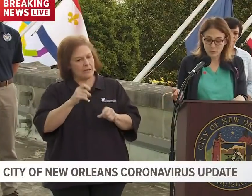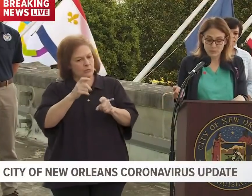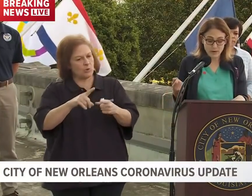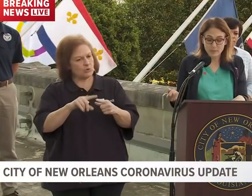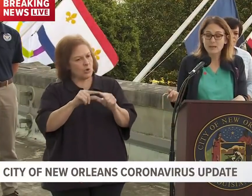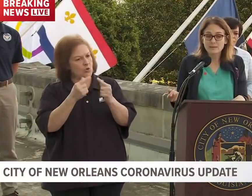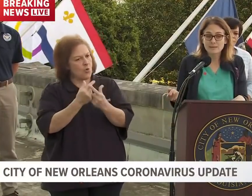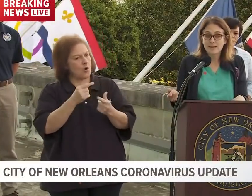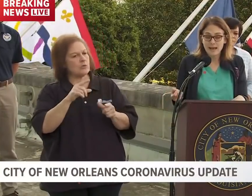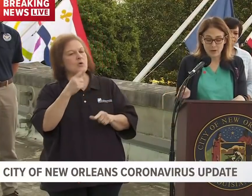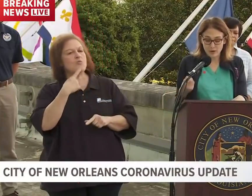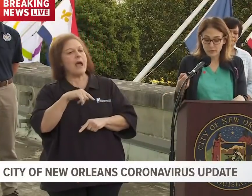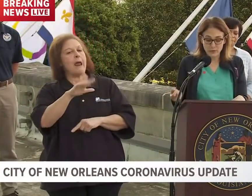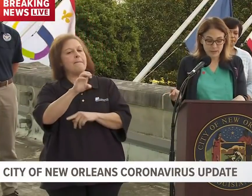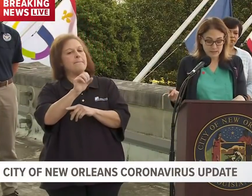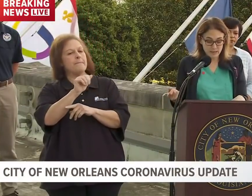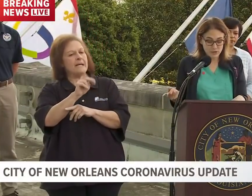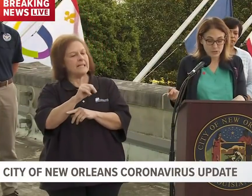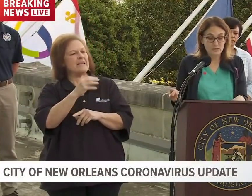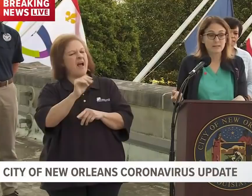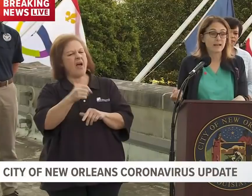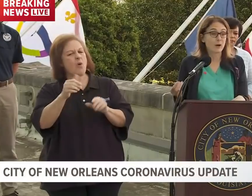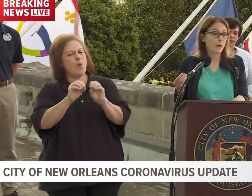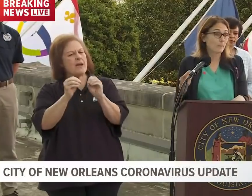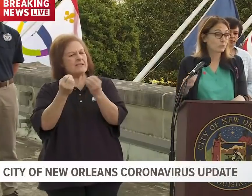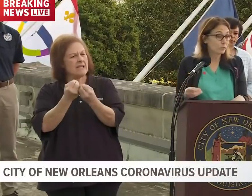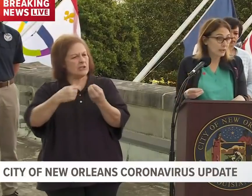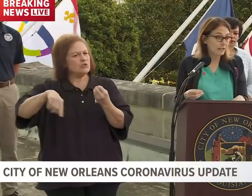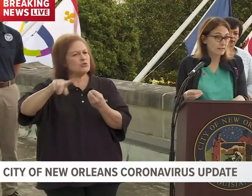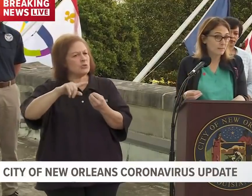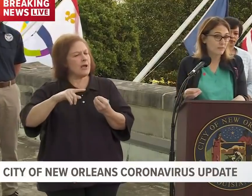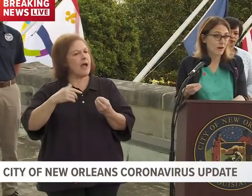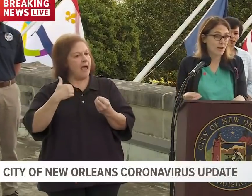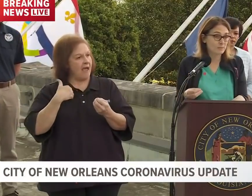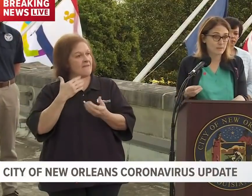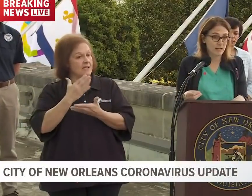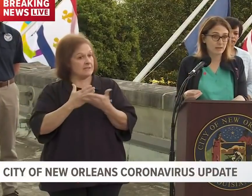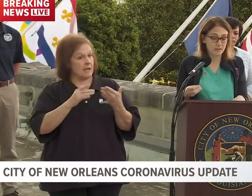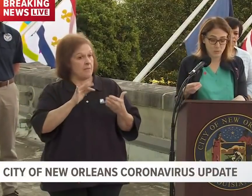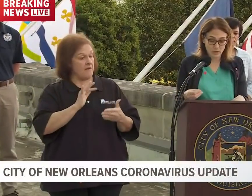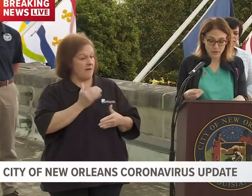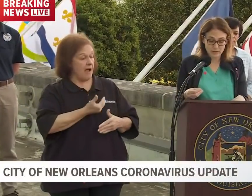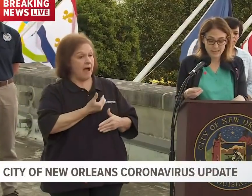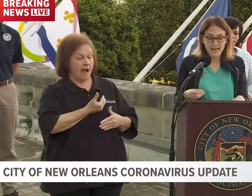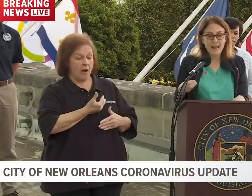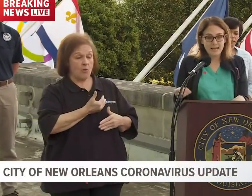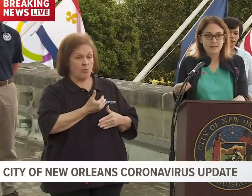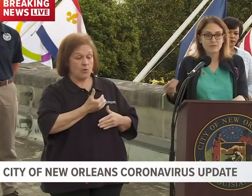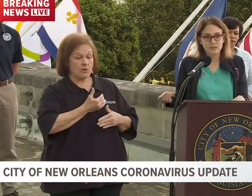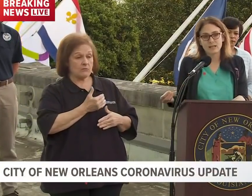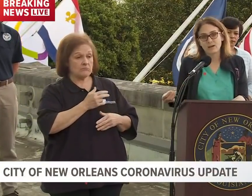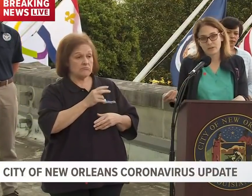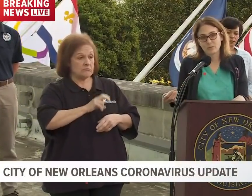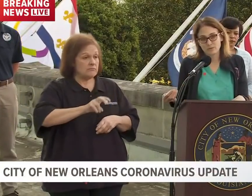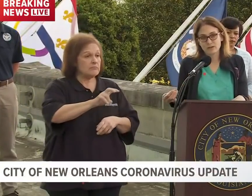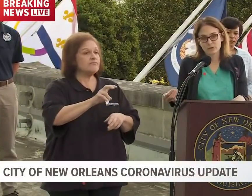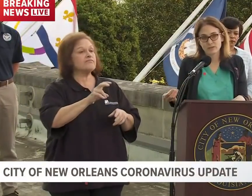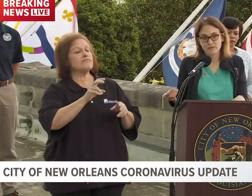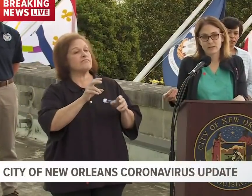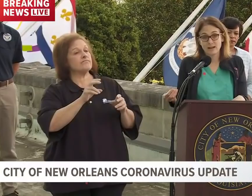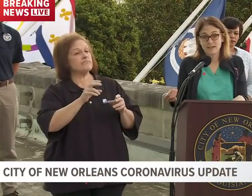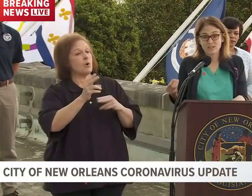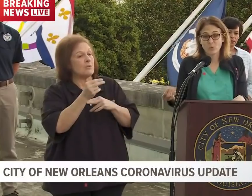like the crew of Red Beans and other organizations that are employing some of our hospitality workers and feeding health care